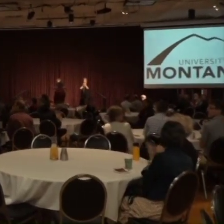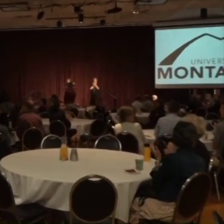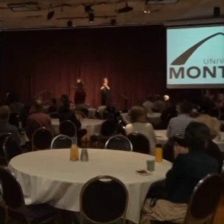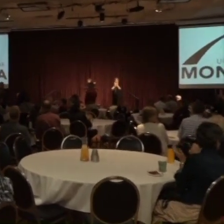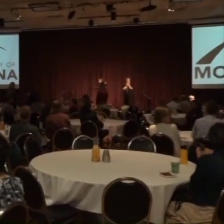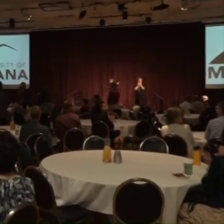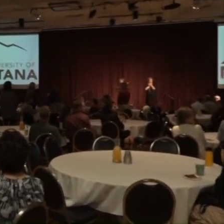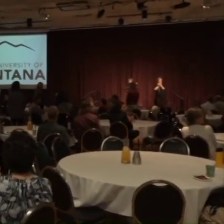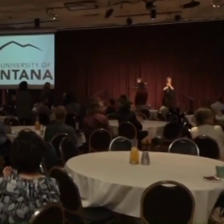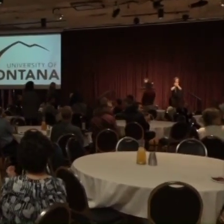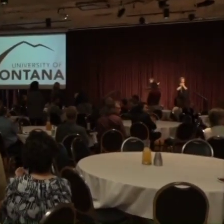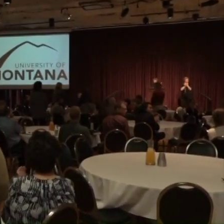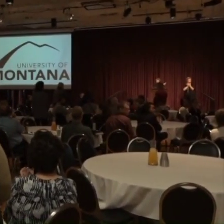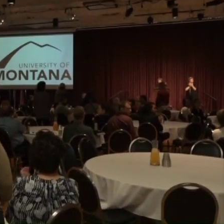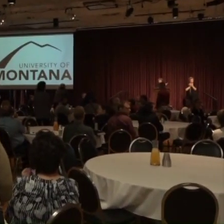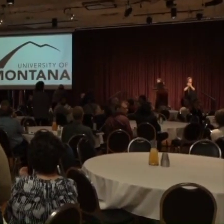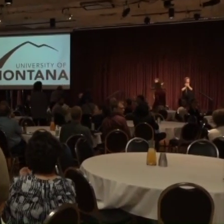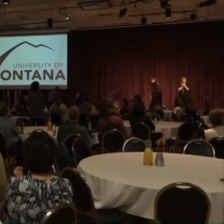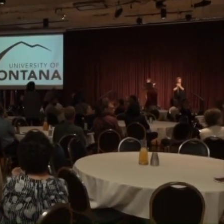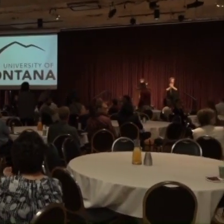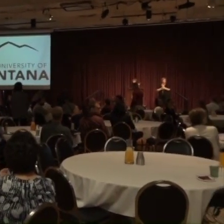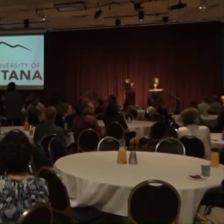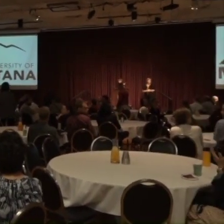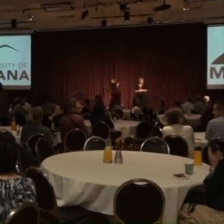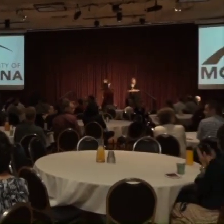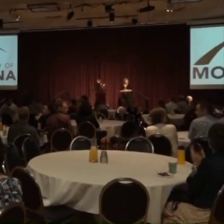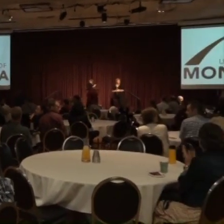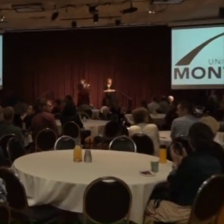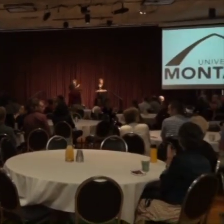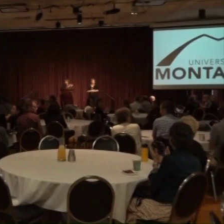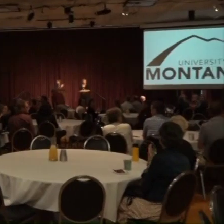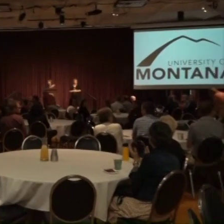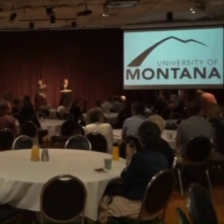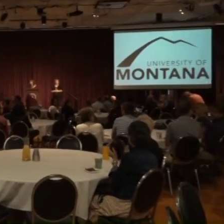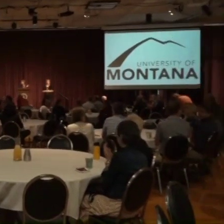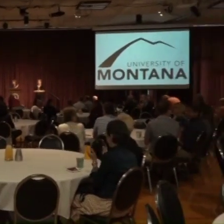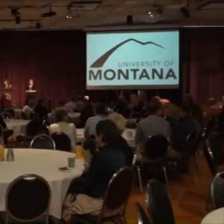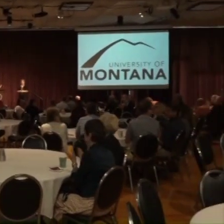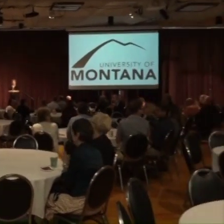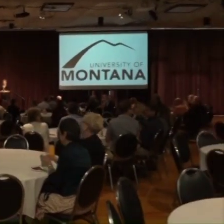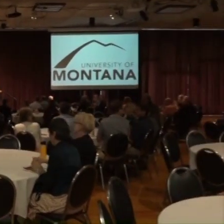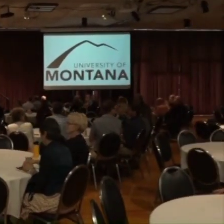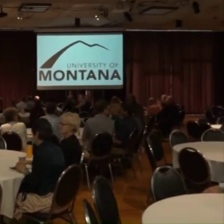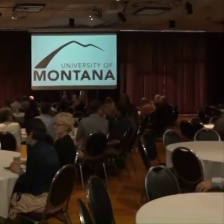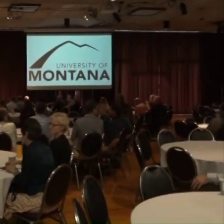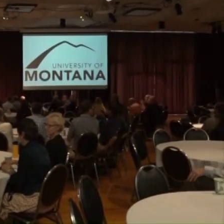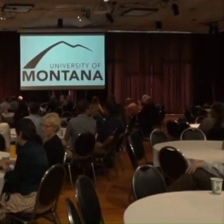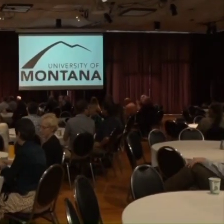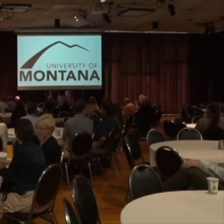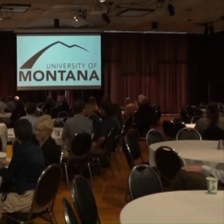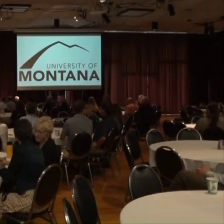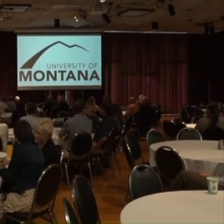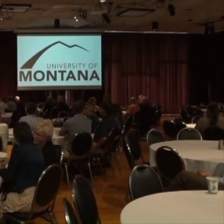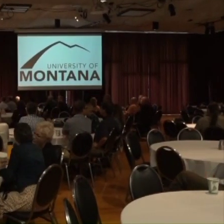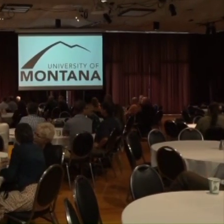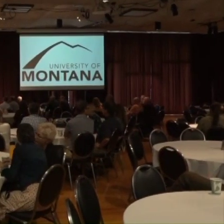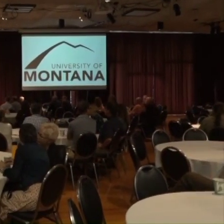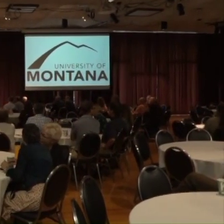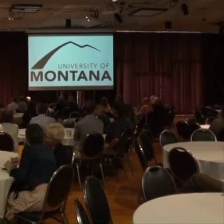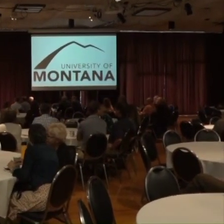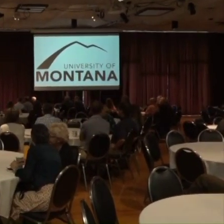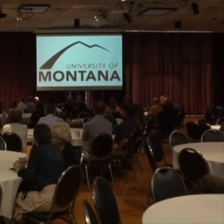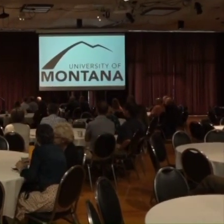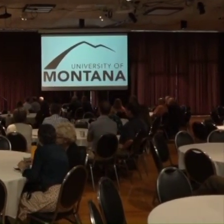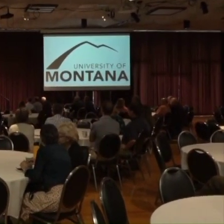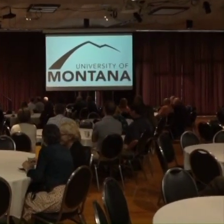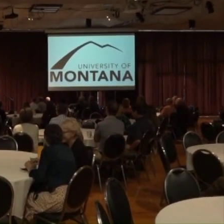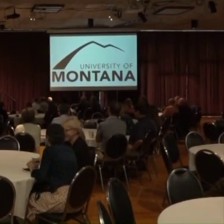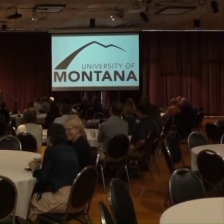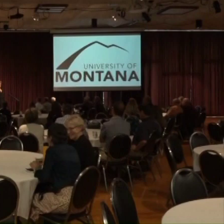and